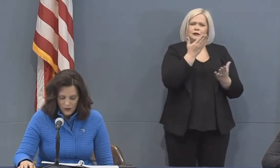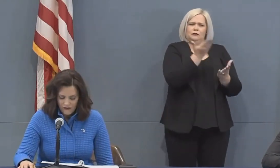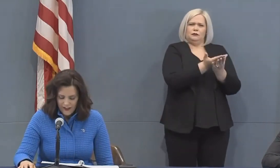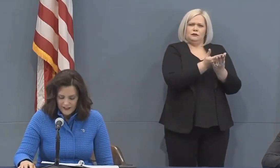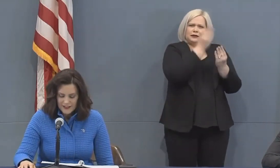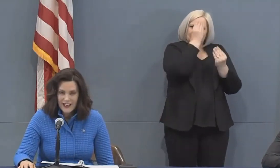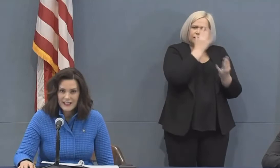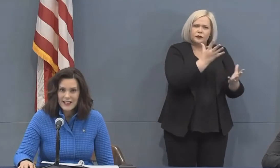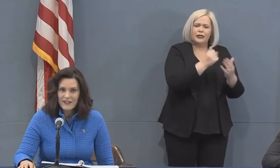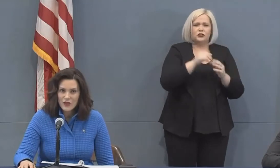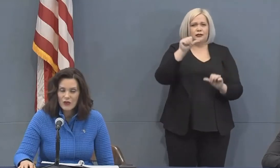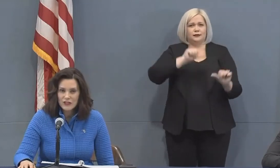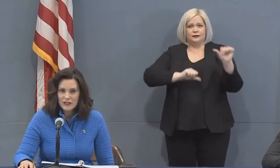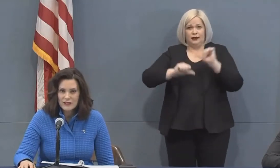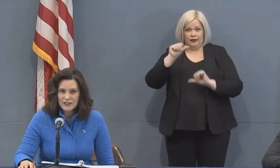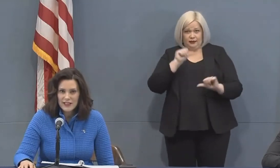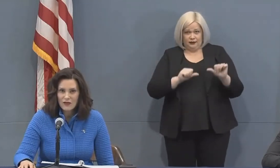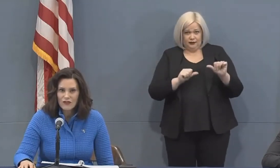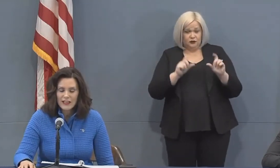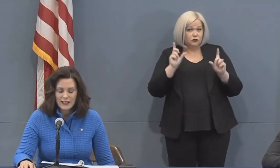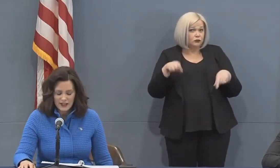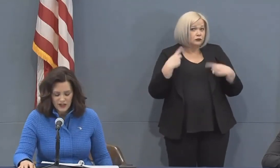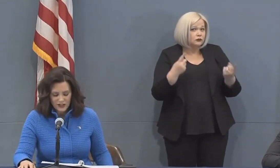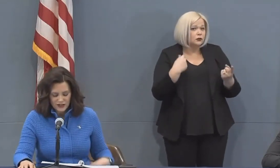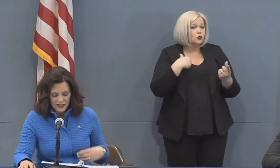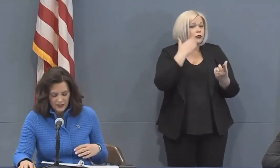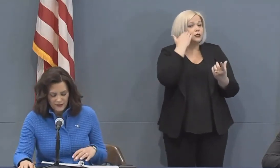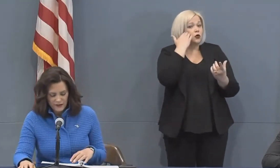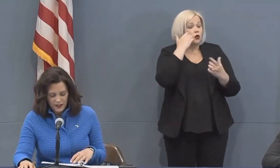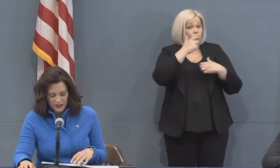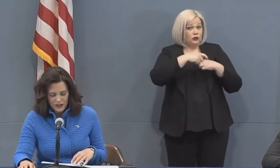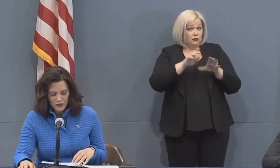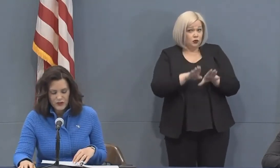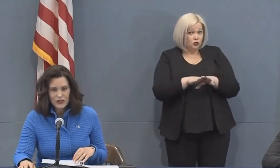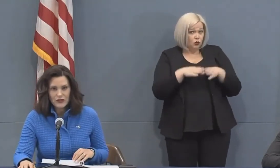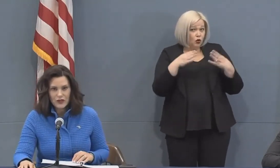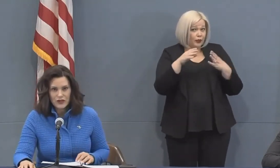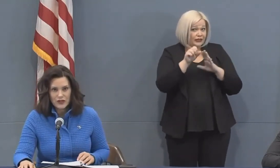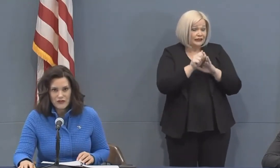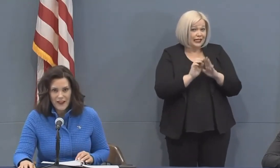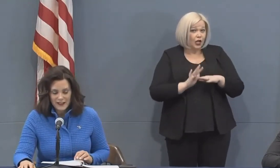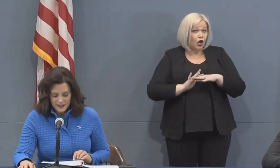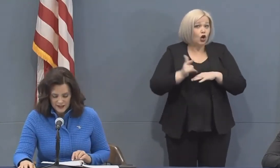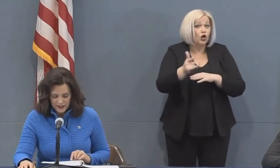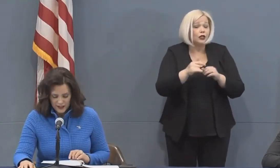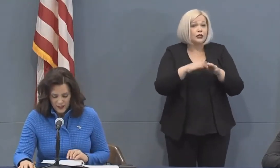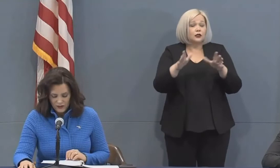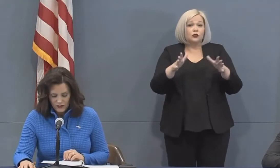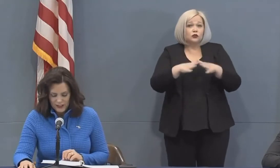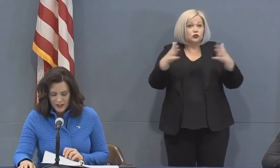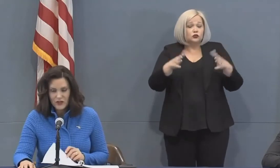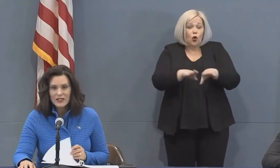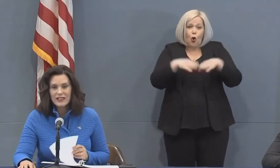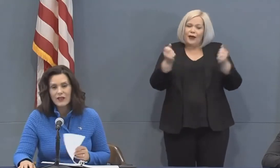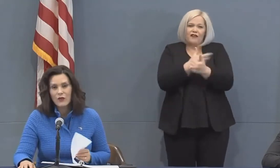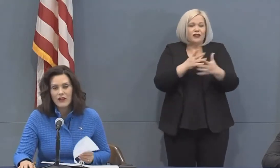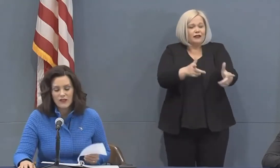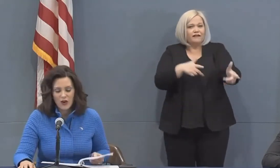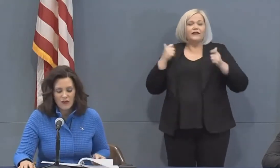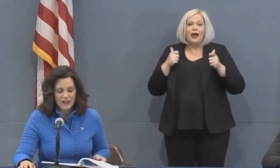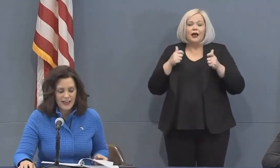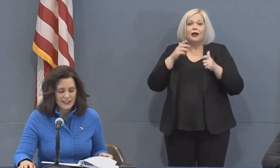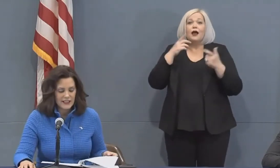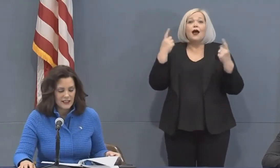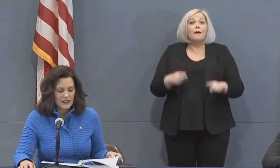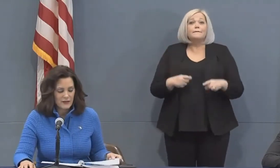And what facts and science have told us is that re-engaging our state too soon or too fast will lead to a second